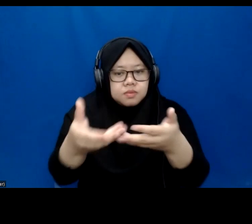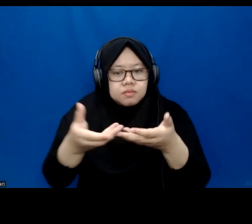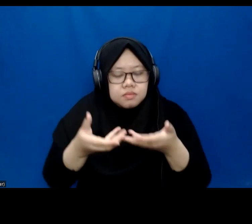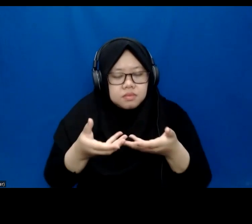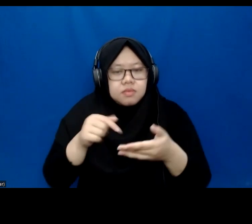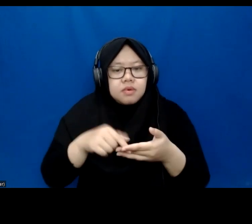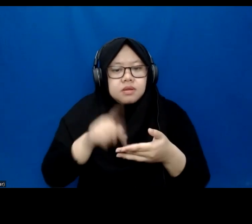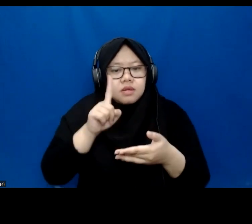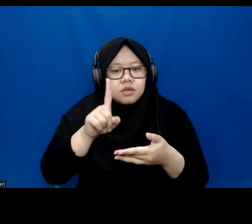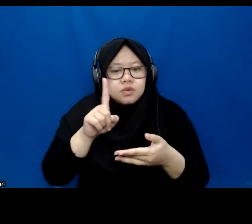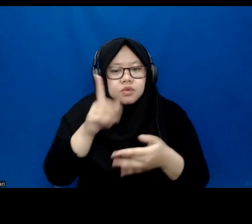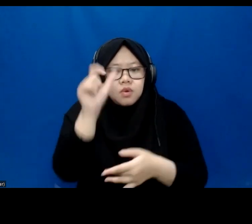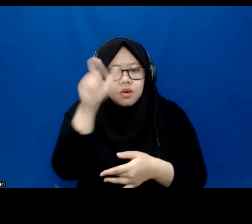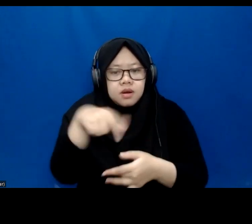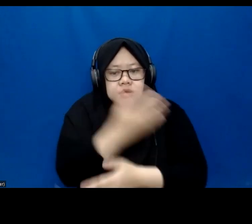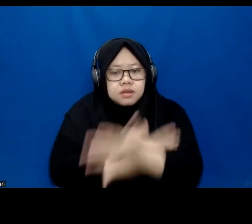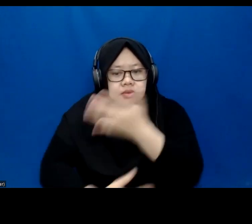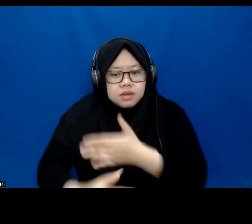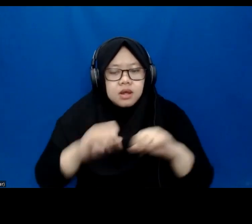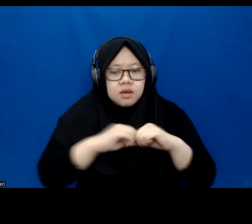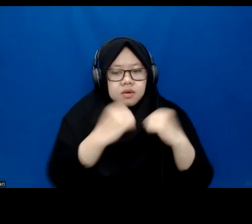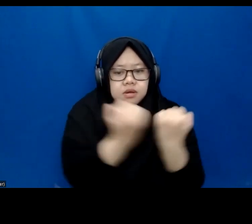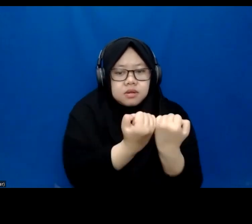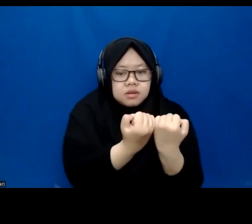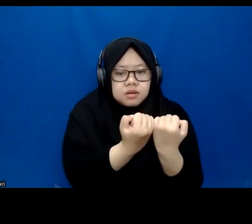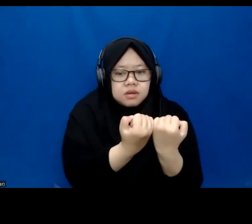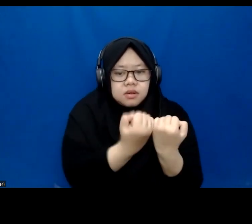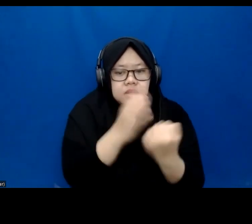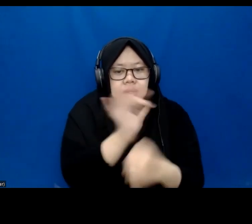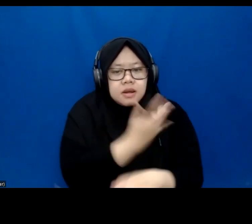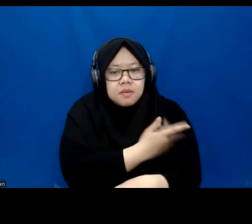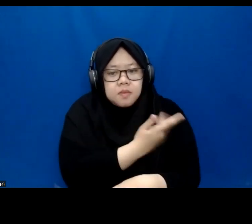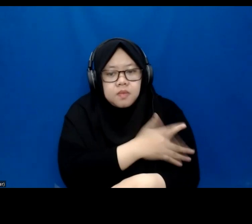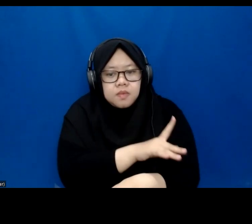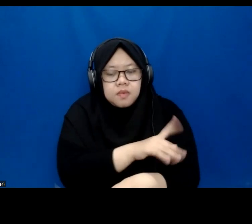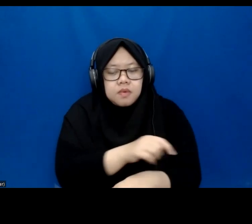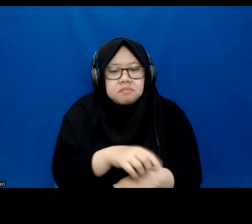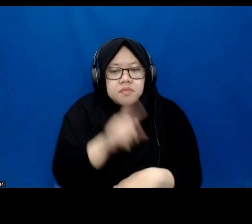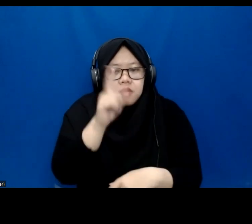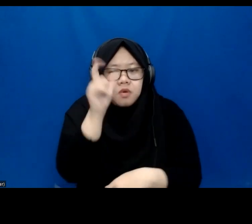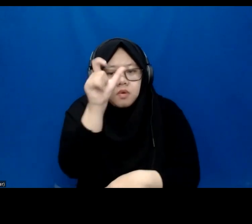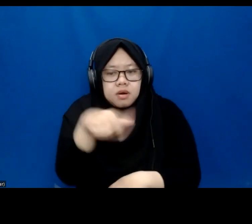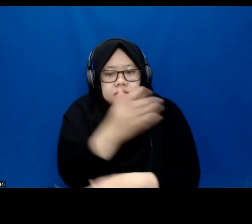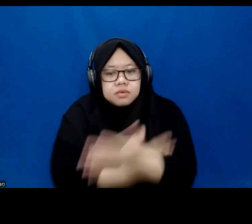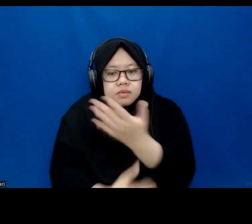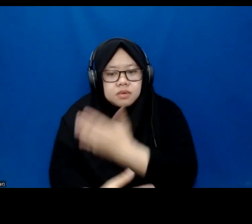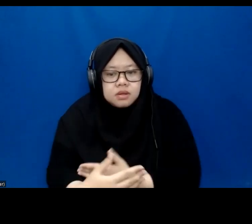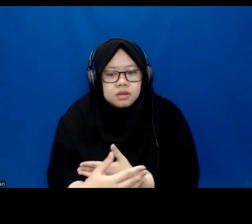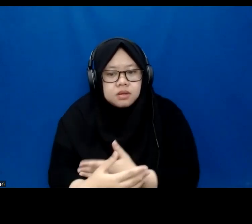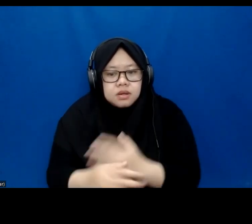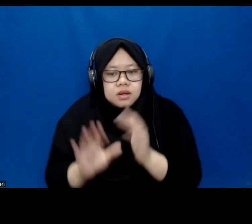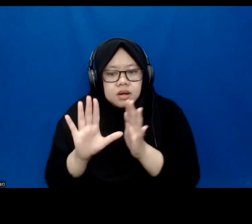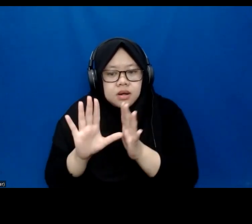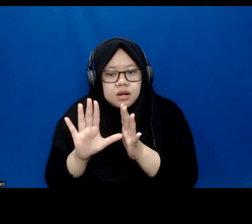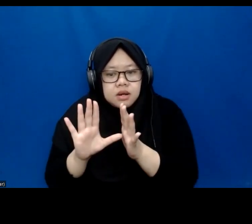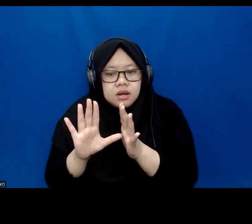However, if the organization don't want to hire PPD directly, they can